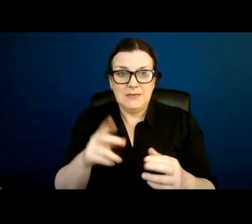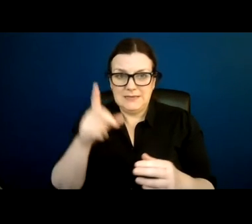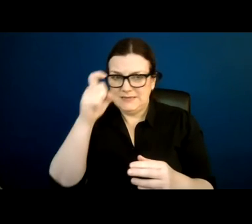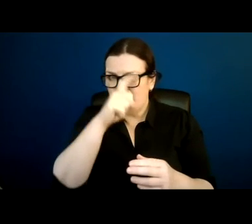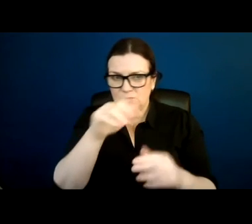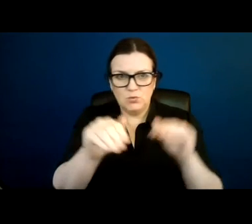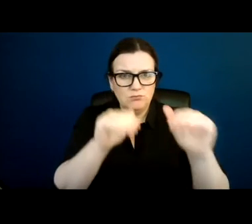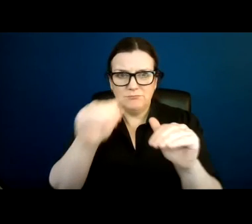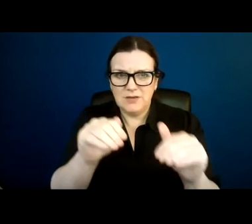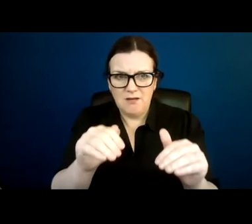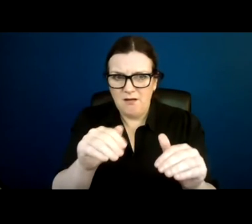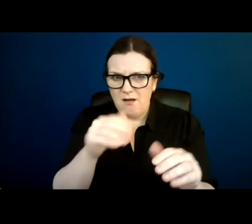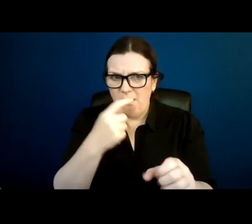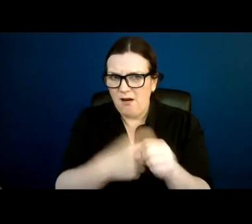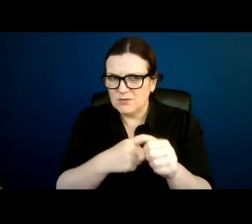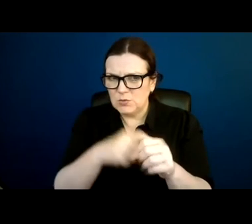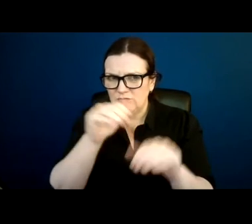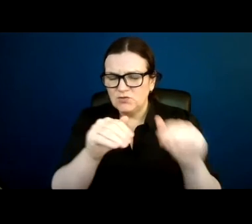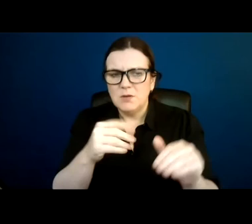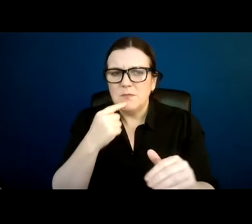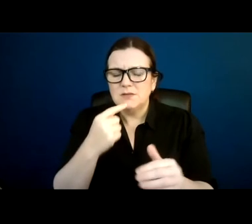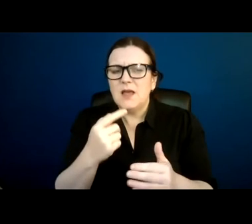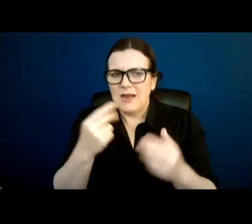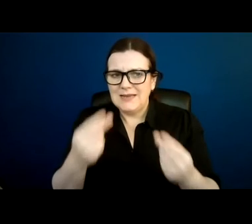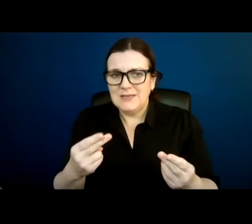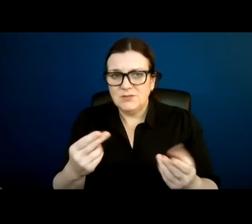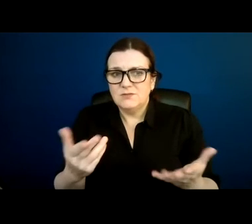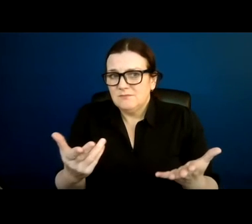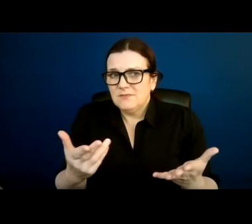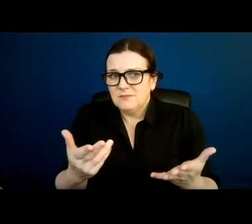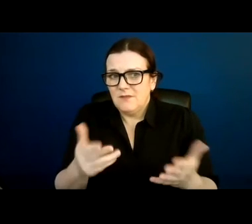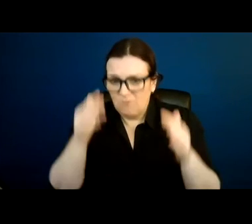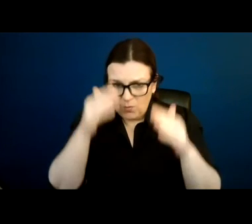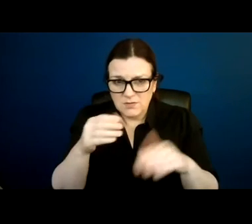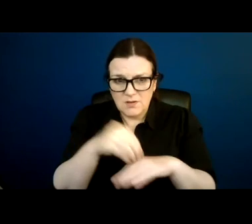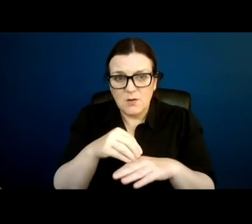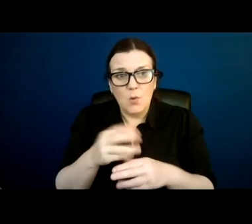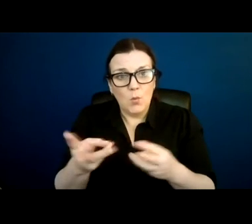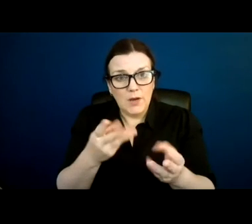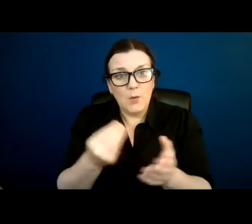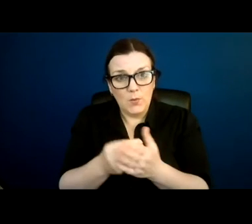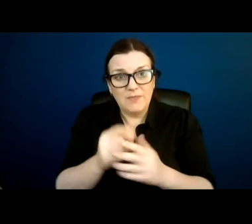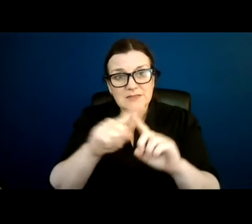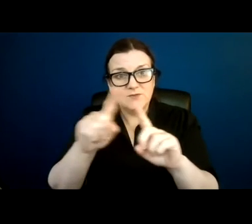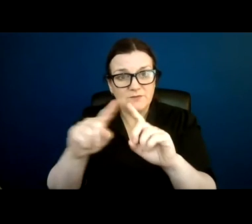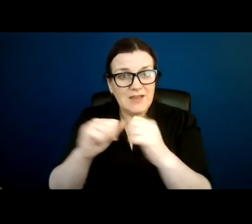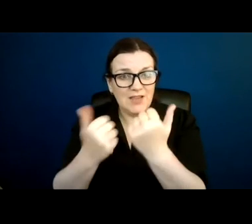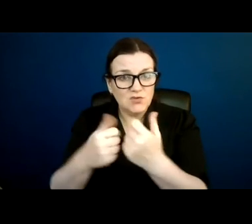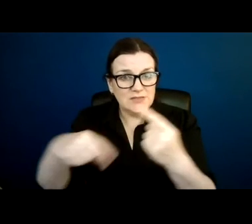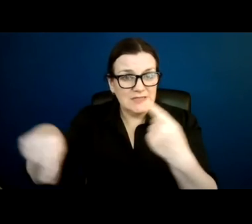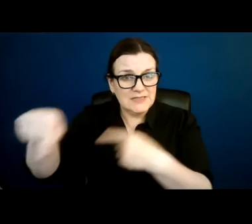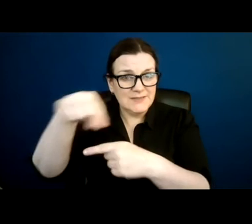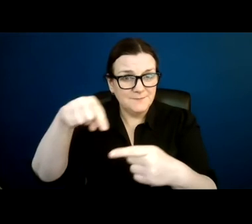to reach. I'd like to focus on people who are, however, working with particular agencies, who are working